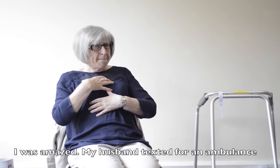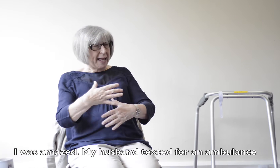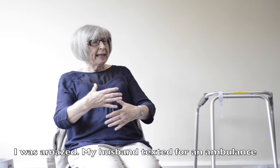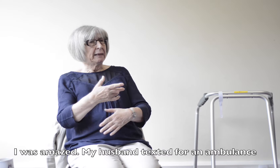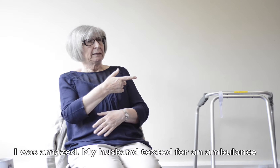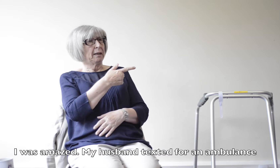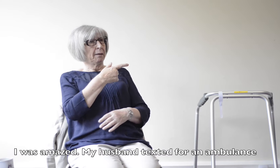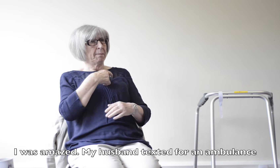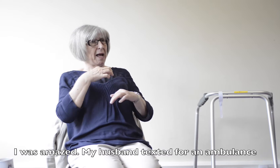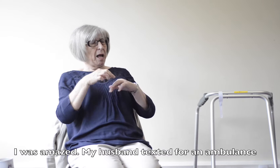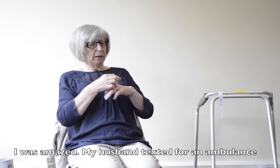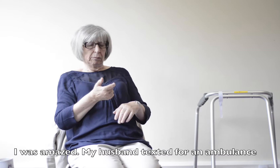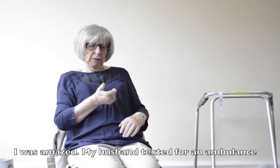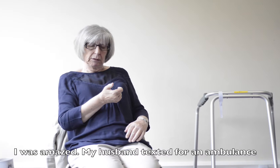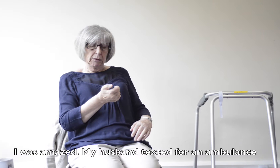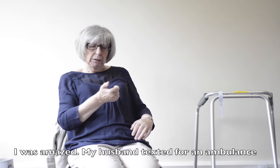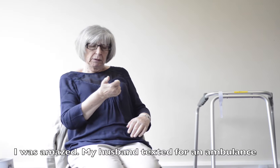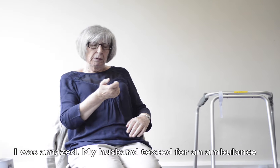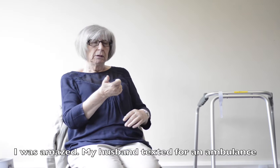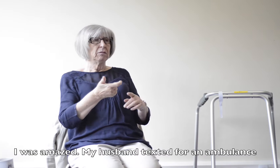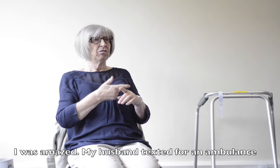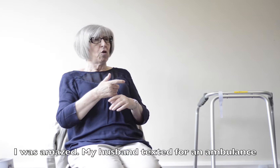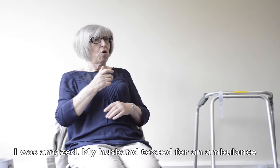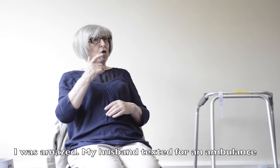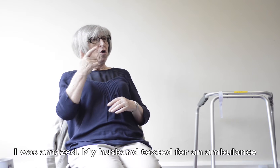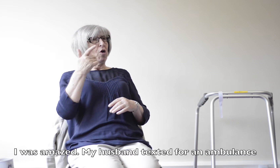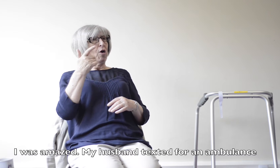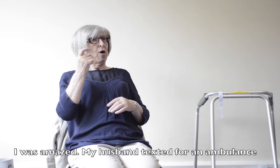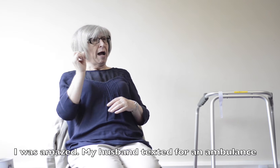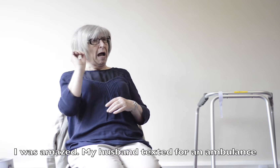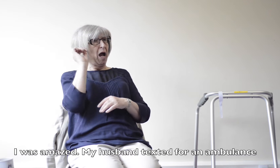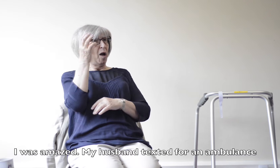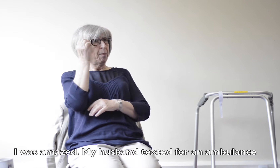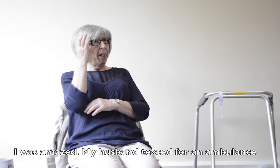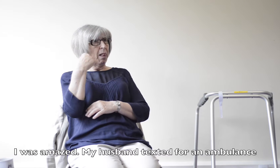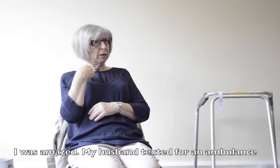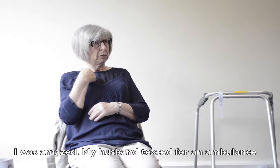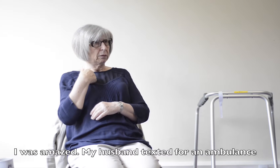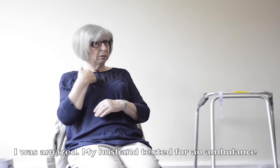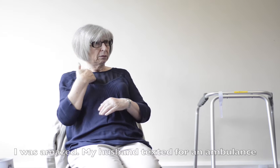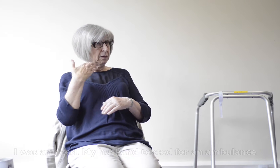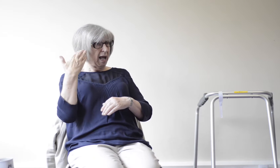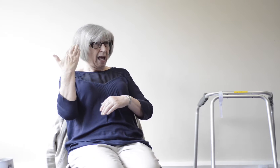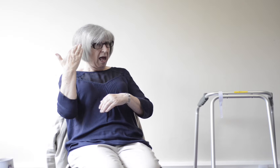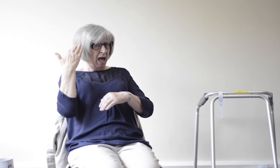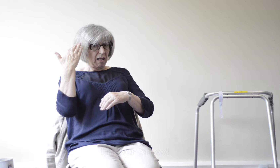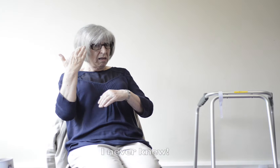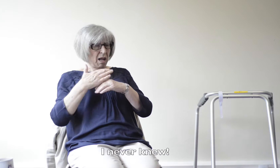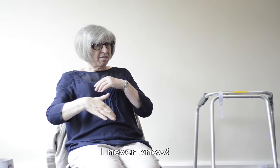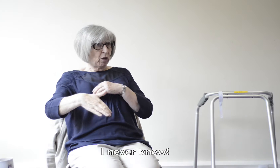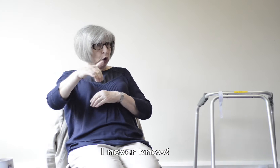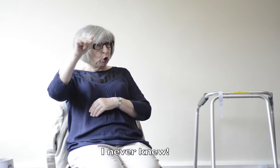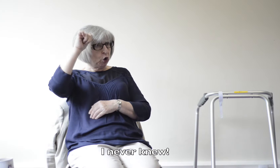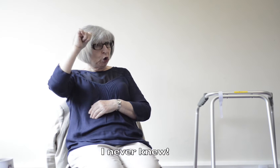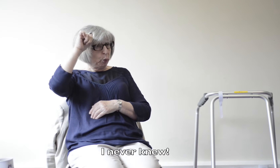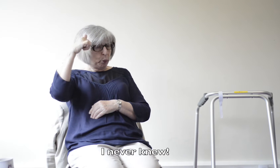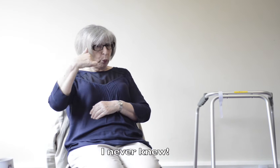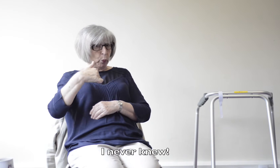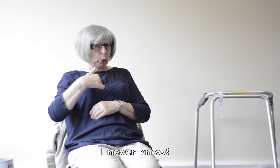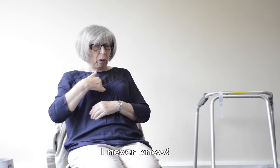I was amazed, because my husband then, he texted for an ambulance or emergency response. He's